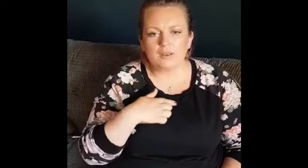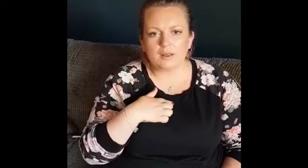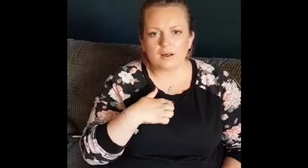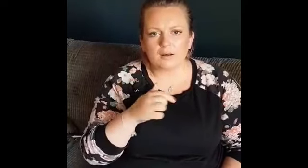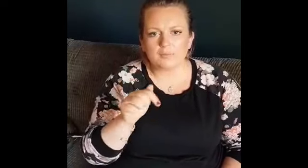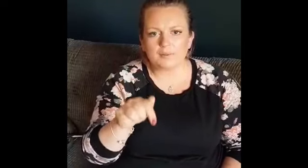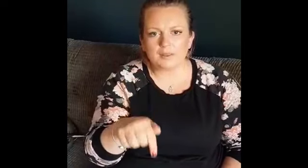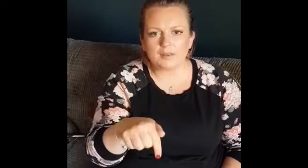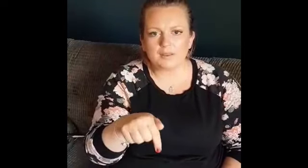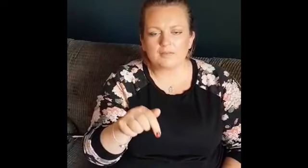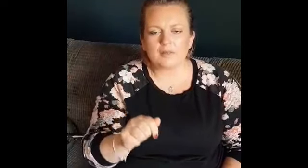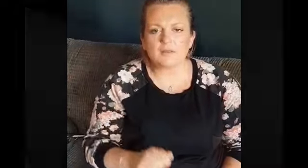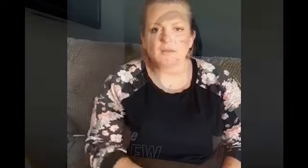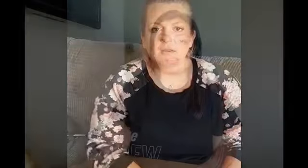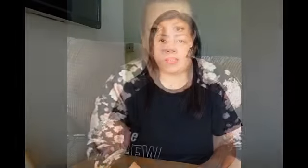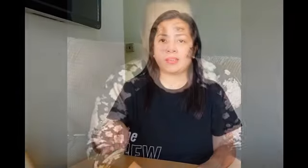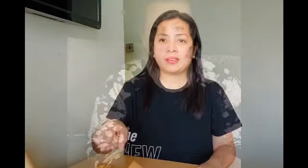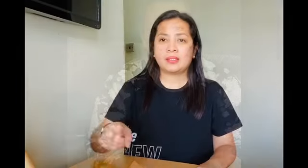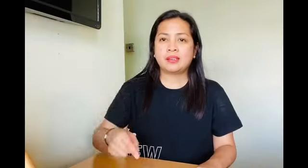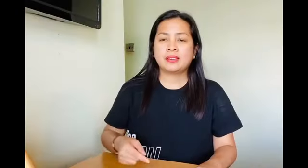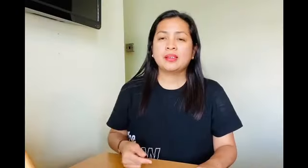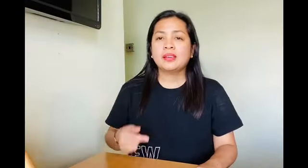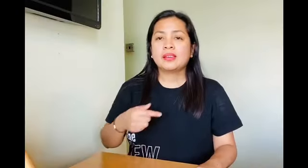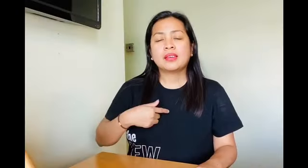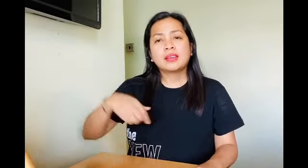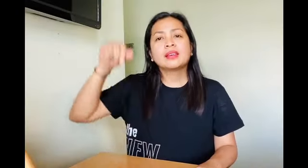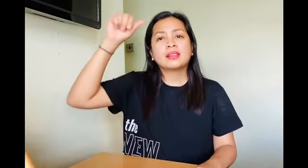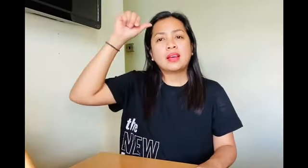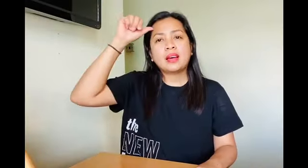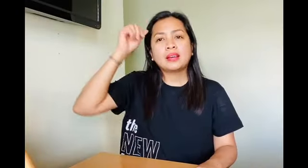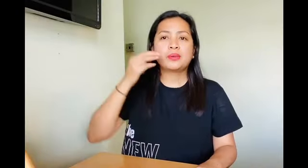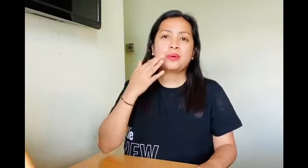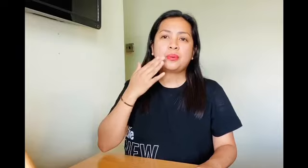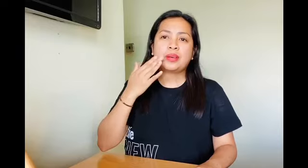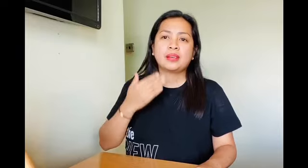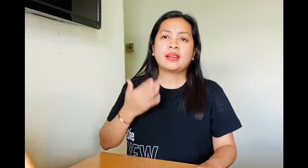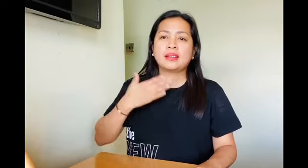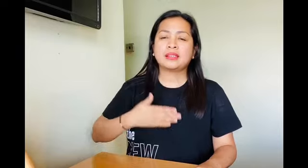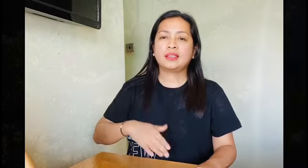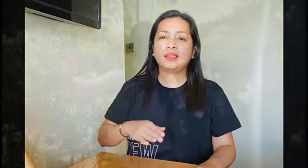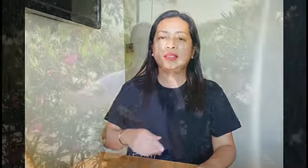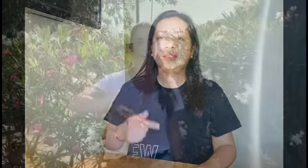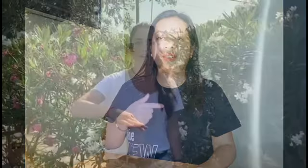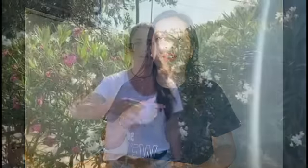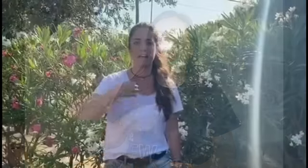I'll be there And I know when I need it like